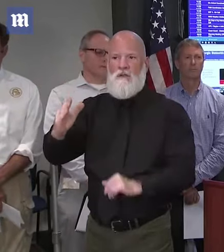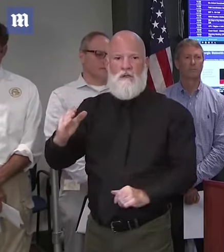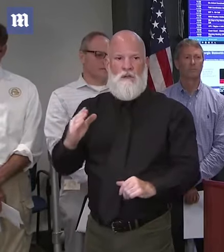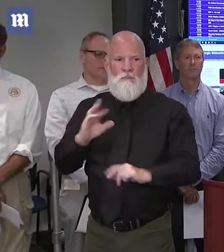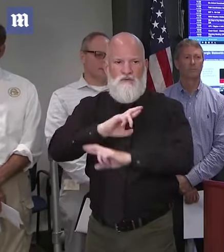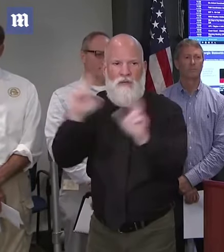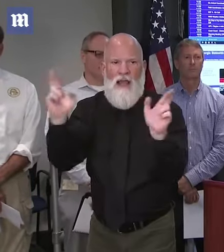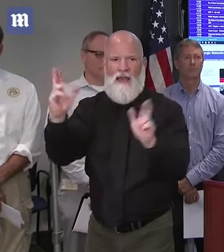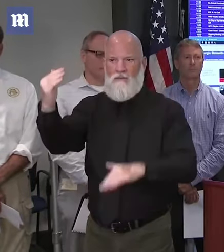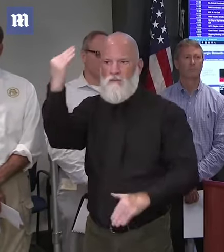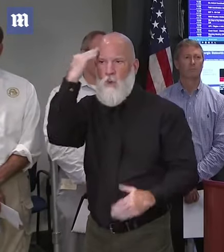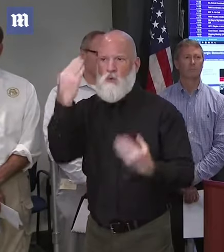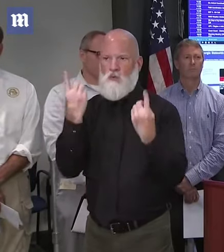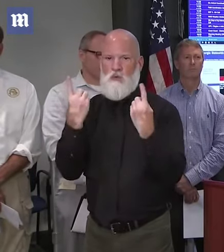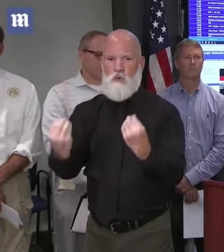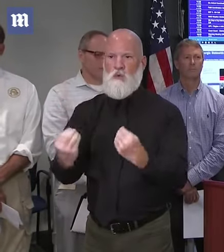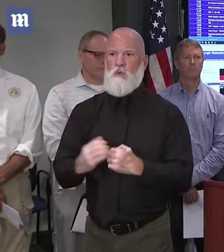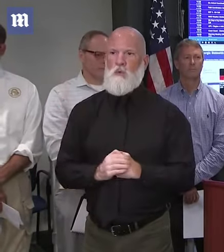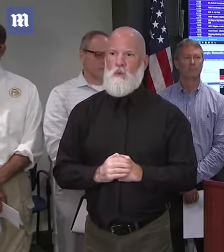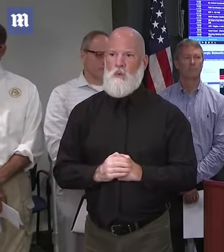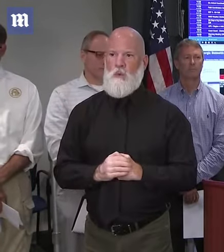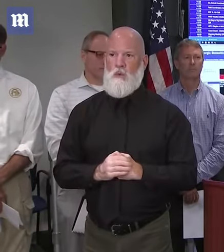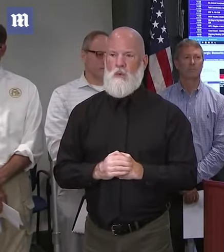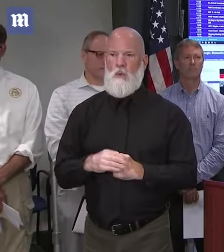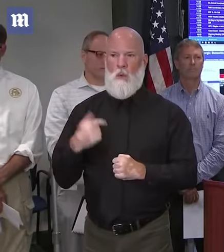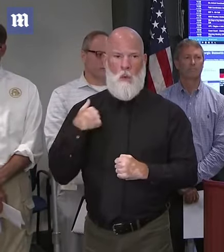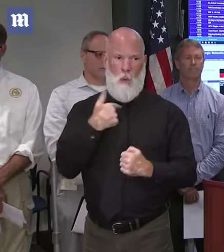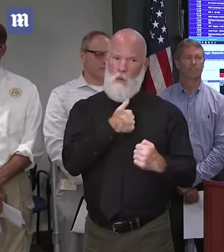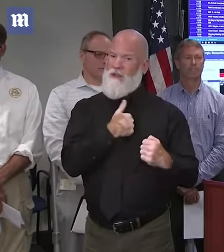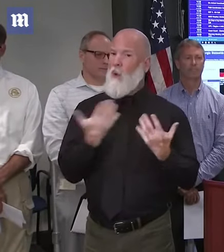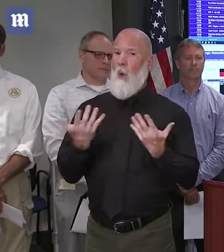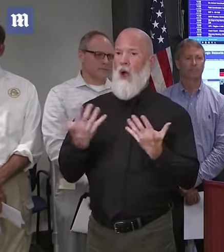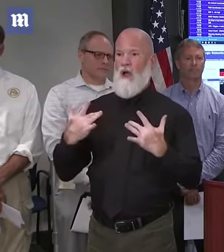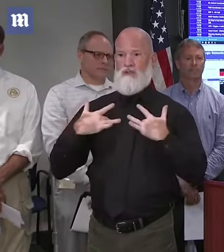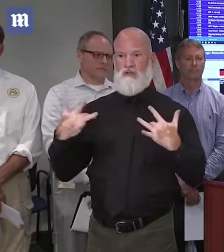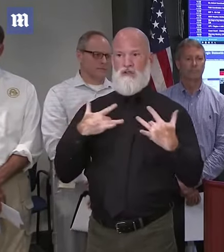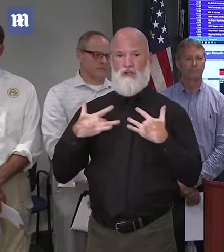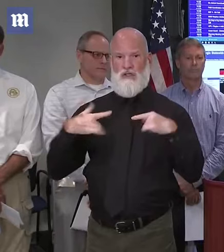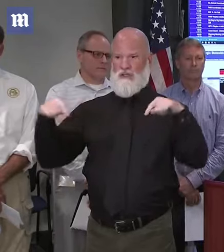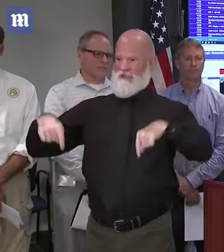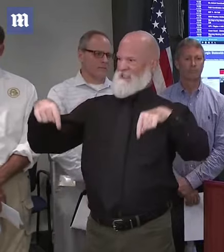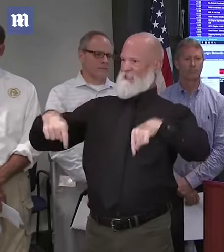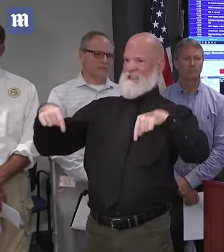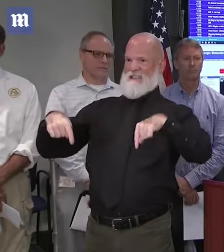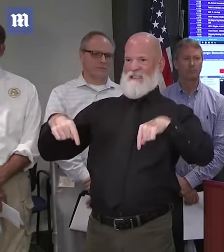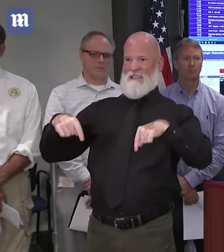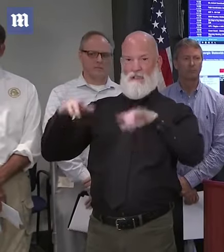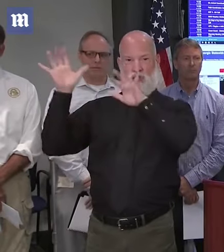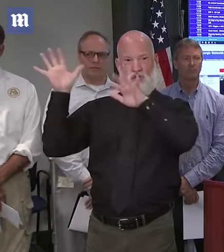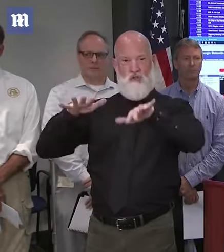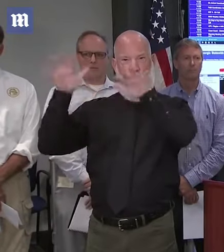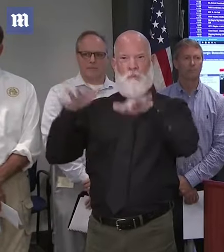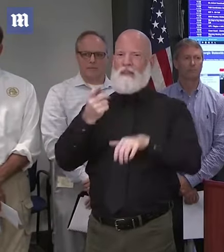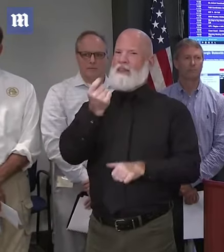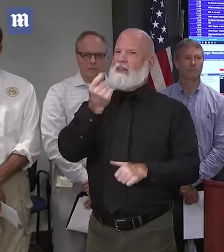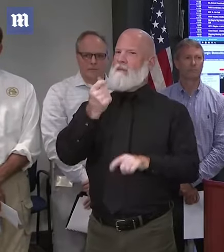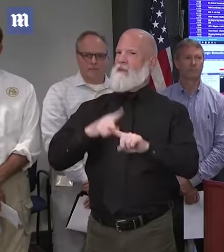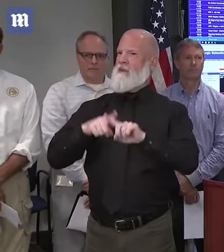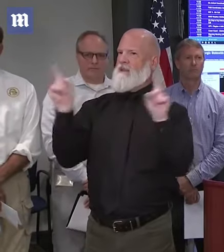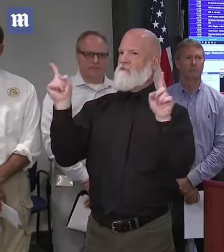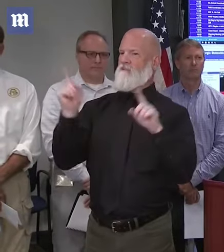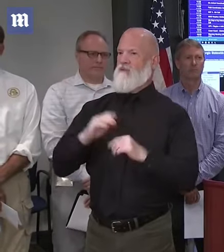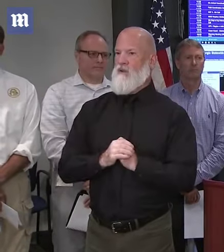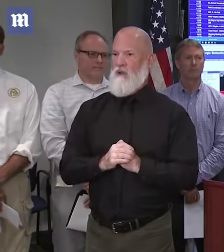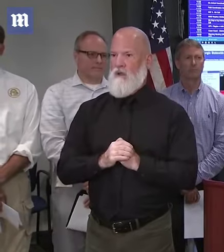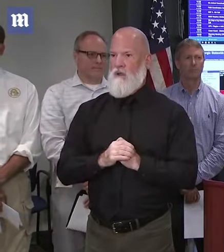concerned. It is unlike any storm that we have had in anybody's memory. We are not accustomed to the